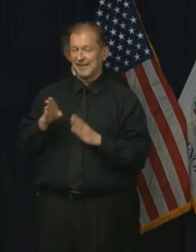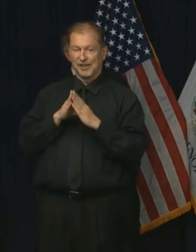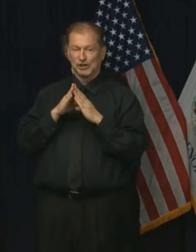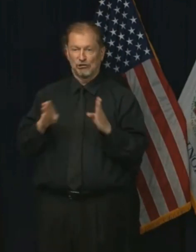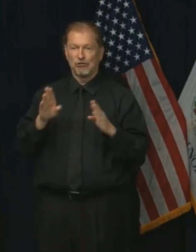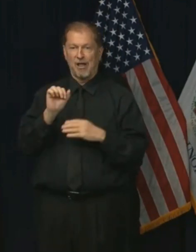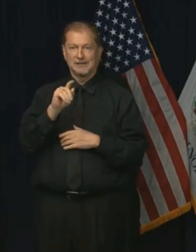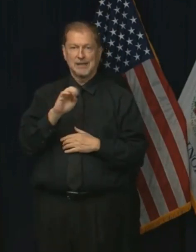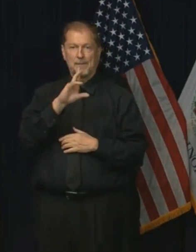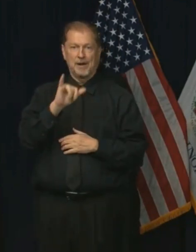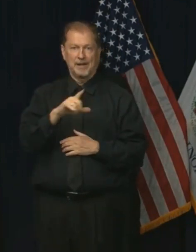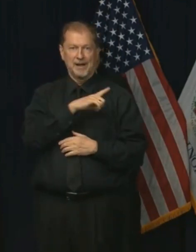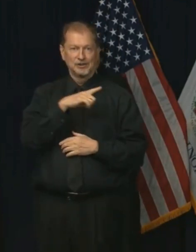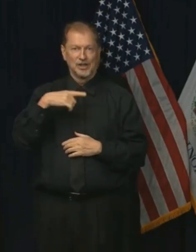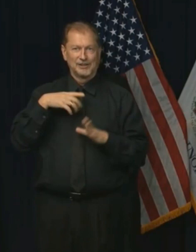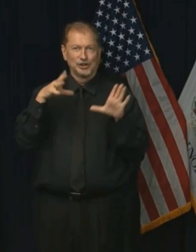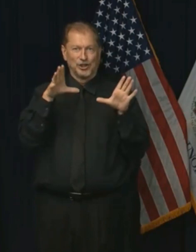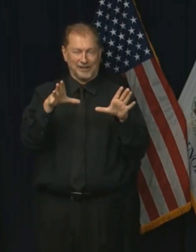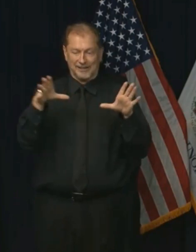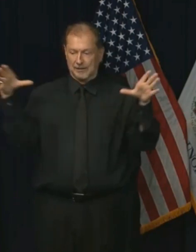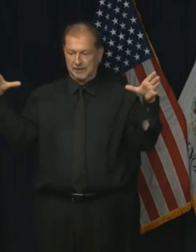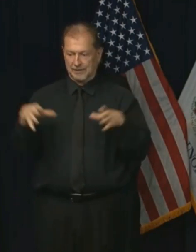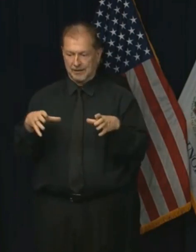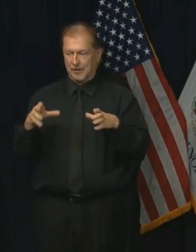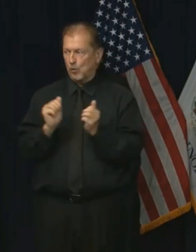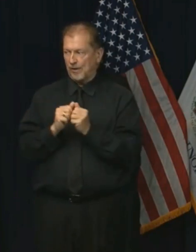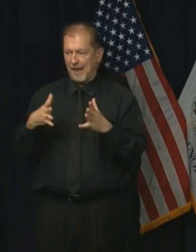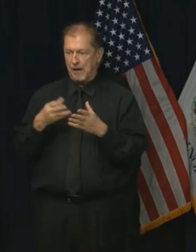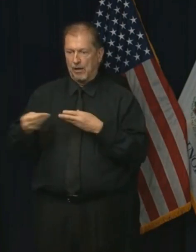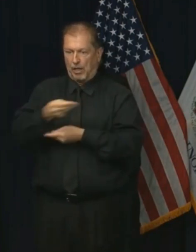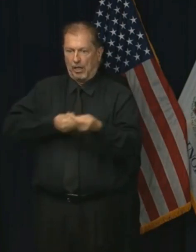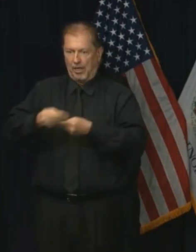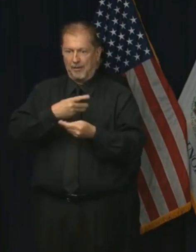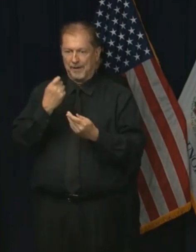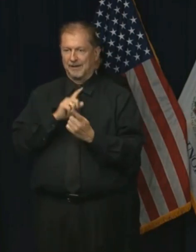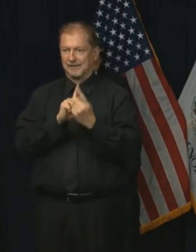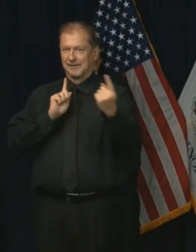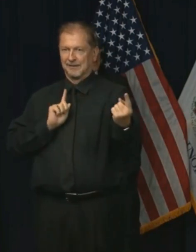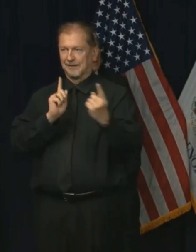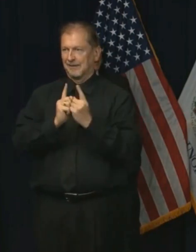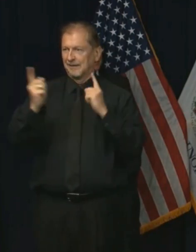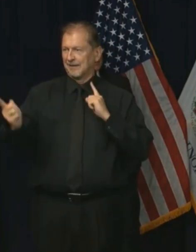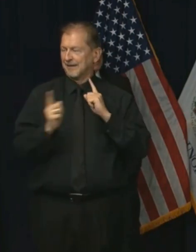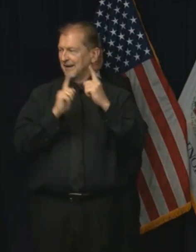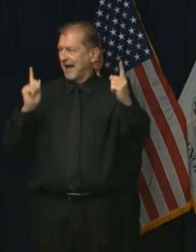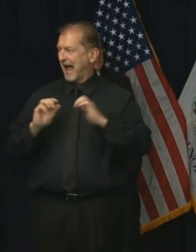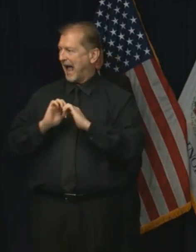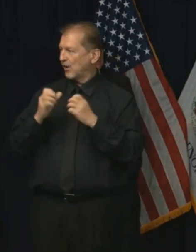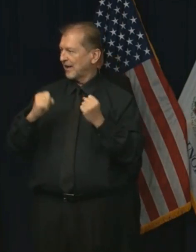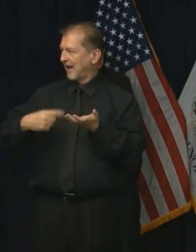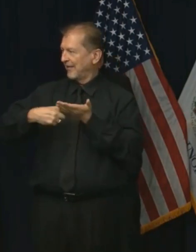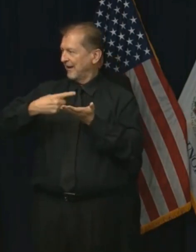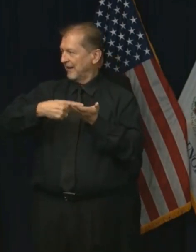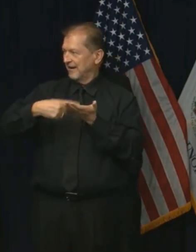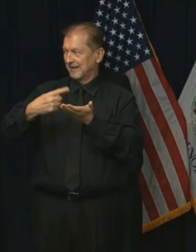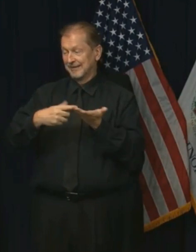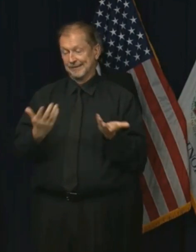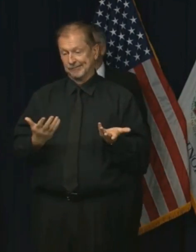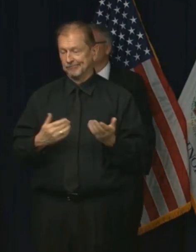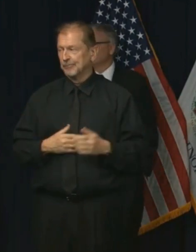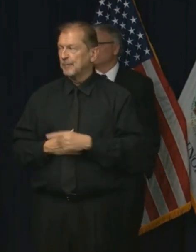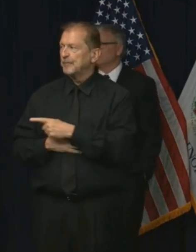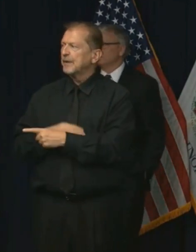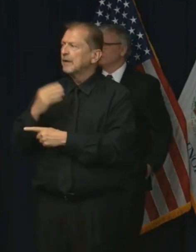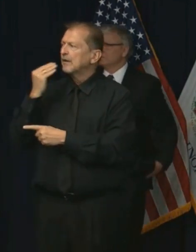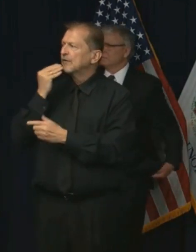assembly members in a similar area and vote on things, let alone, you know, how they'll manage through committees. Grocery